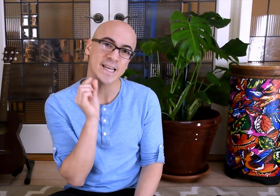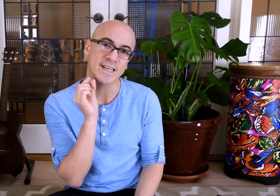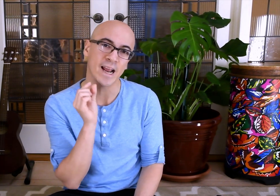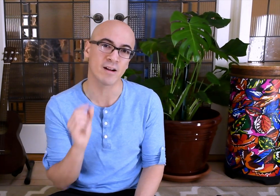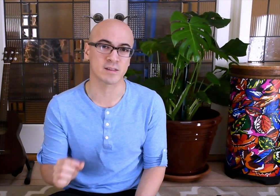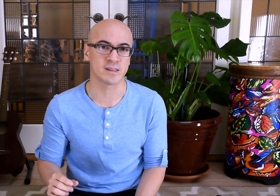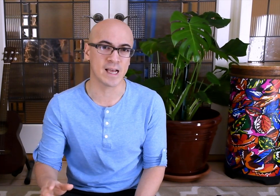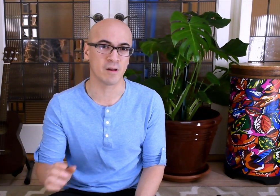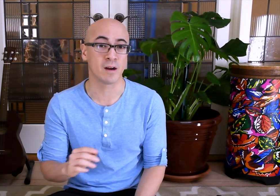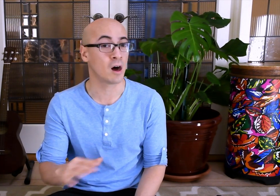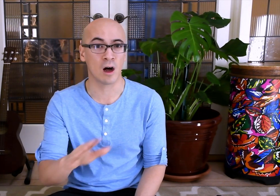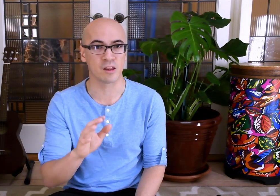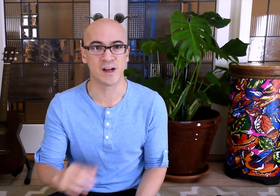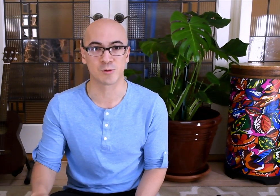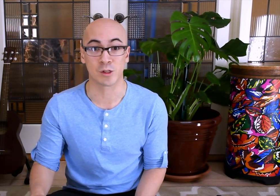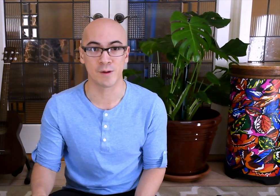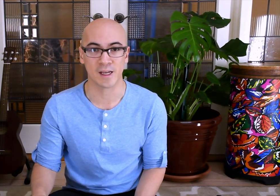carrots and celery and all the vegetables we make.